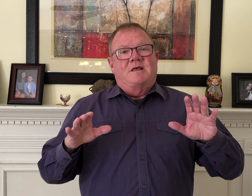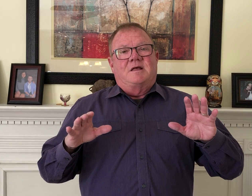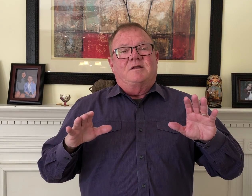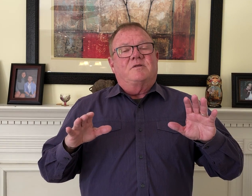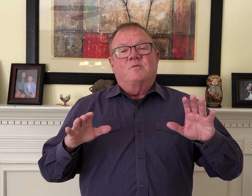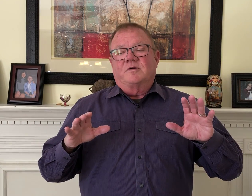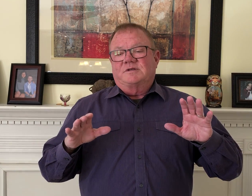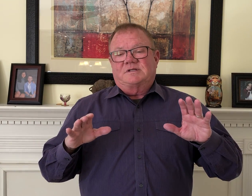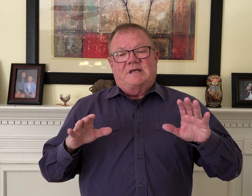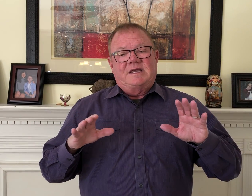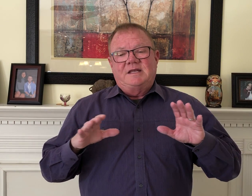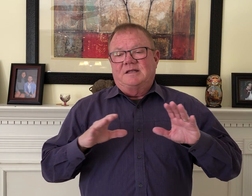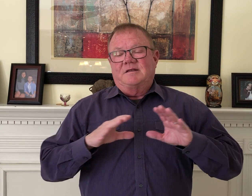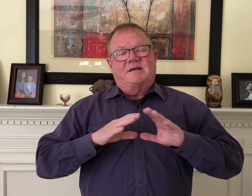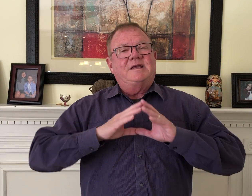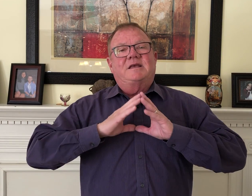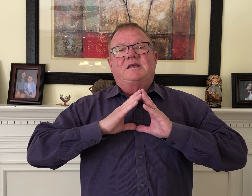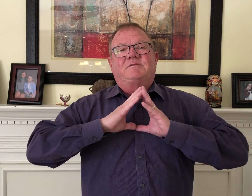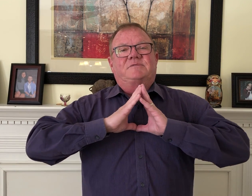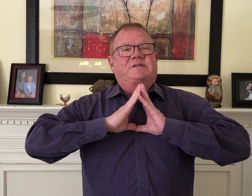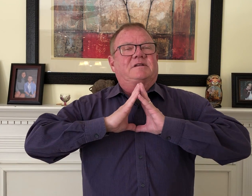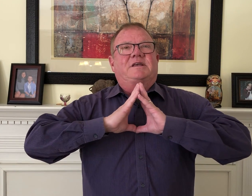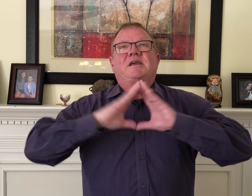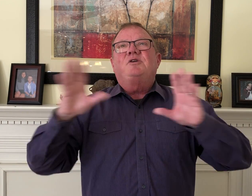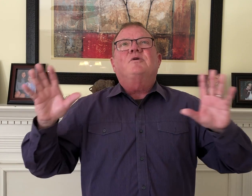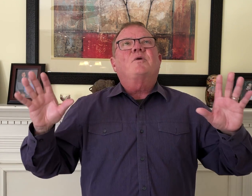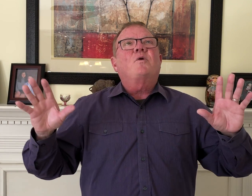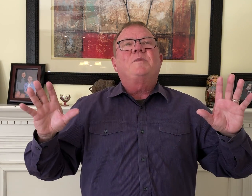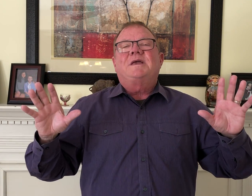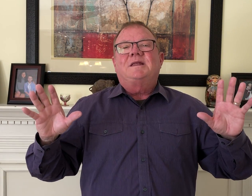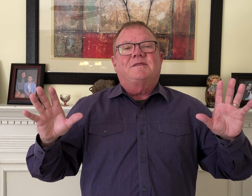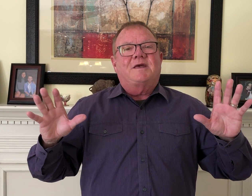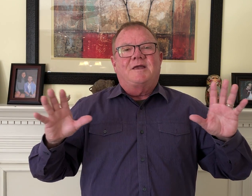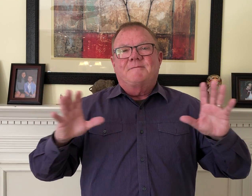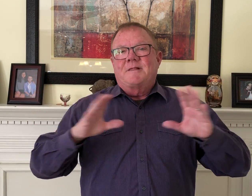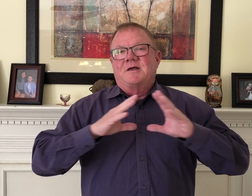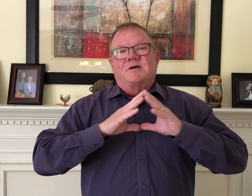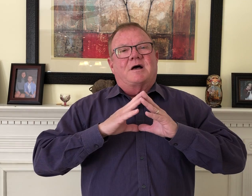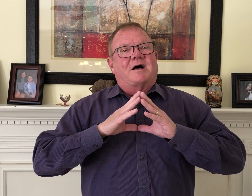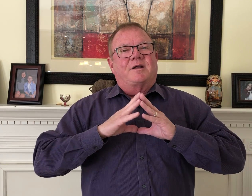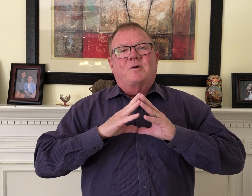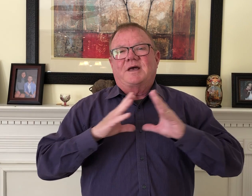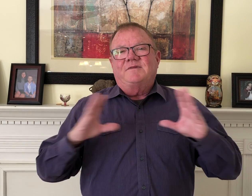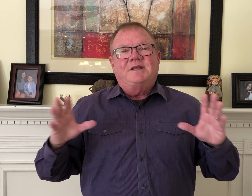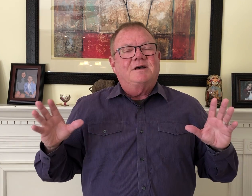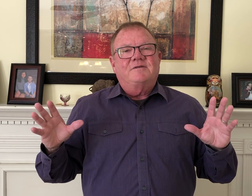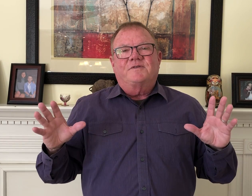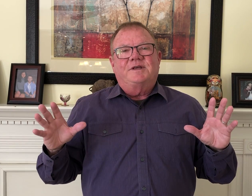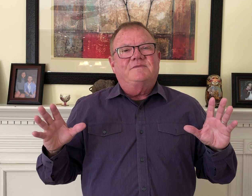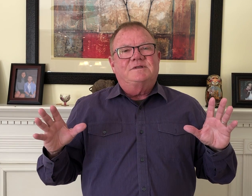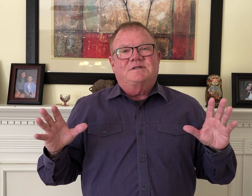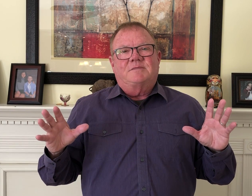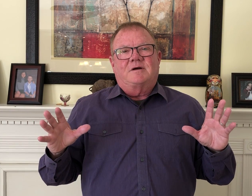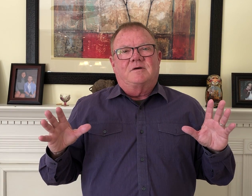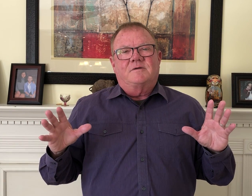In other words, he said, king, you don't owe me anything. I don't have any unforgiveness in my heart.